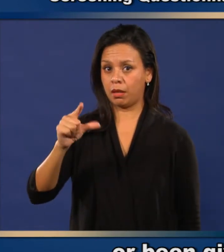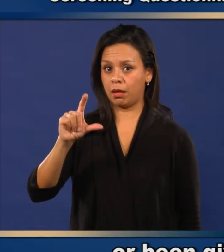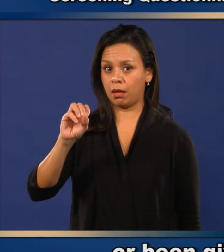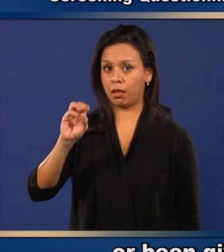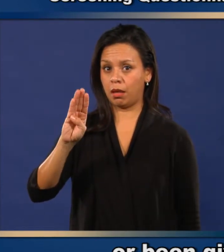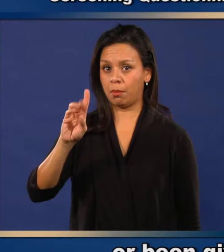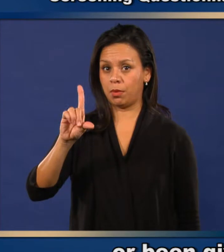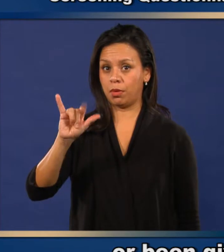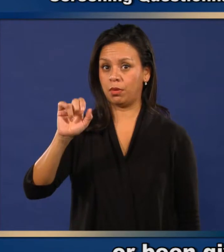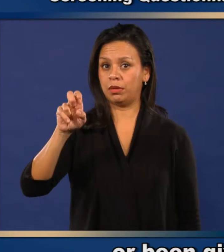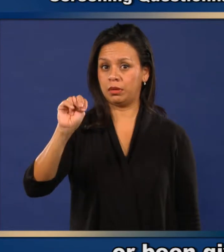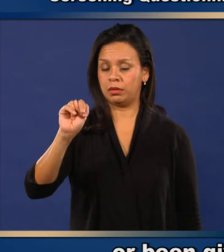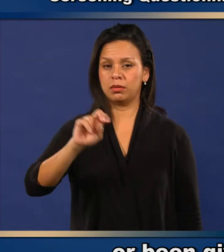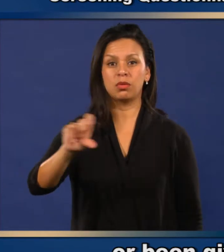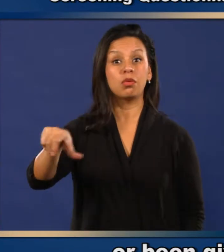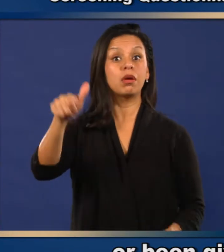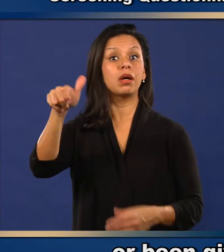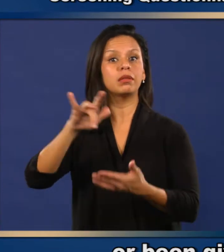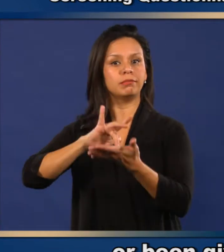an antiviral drug?